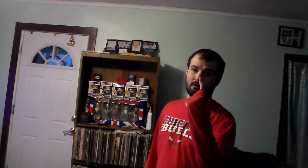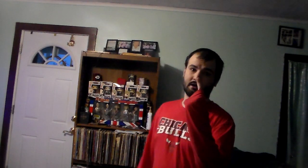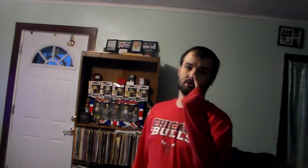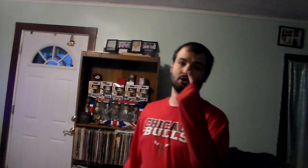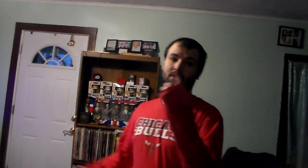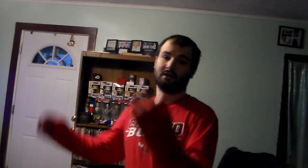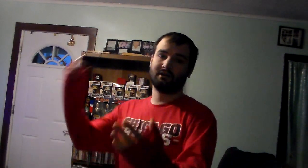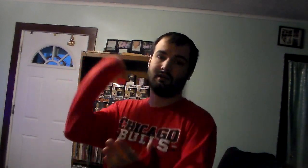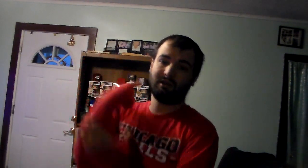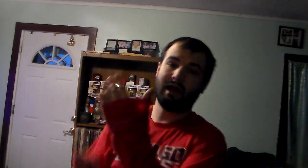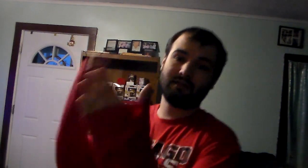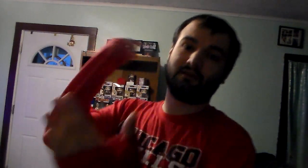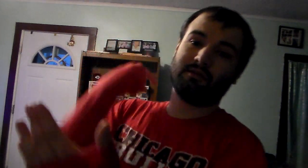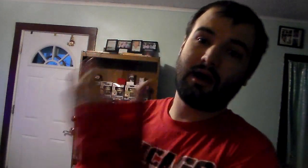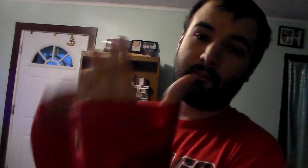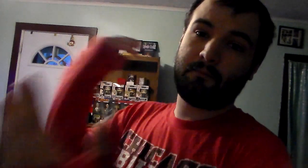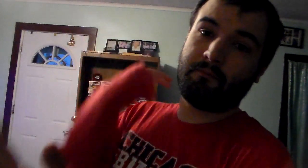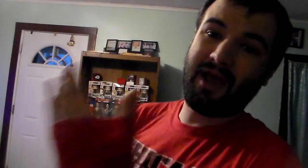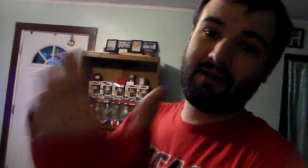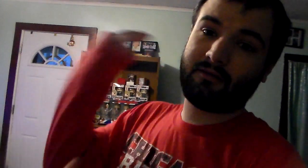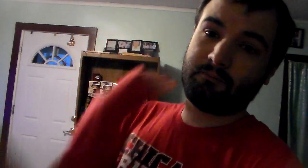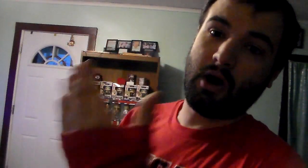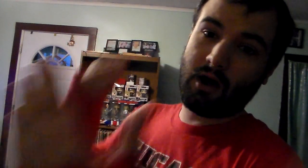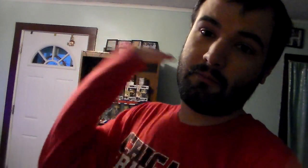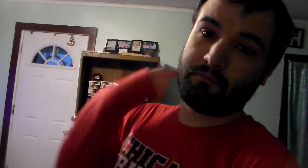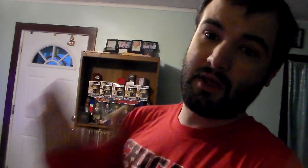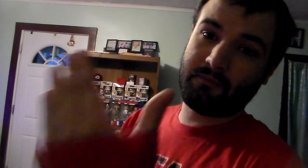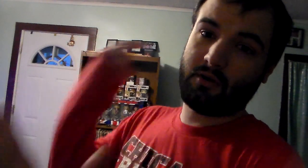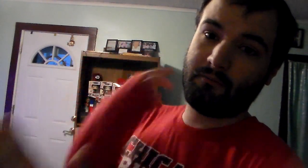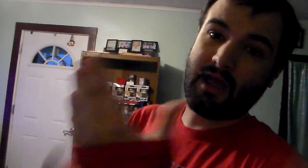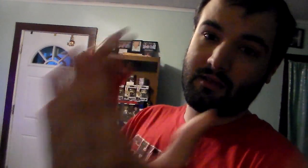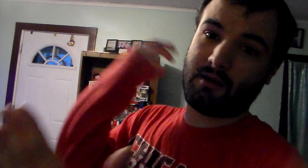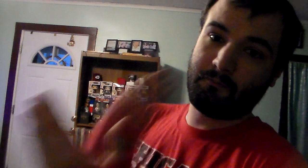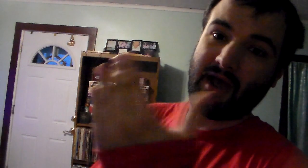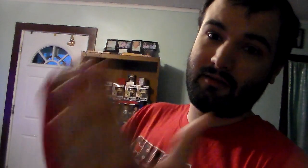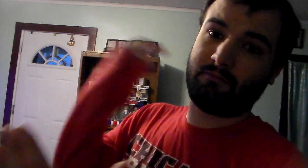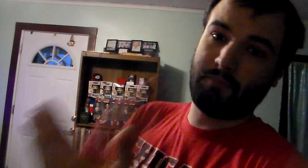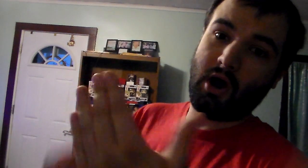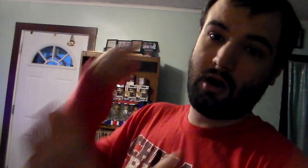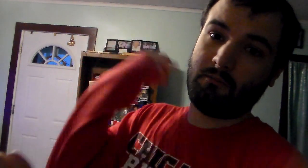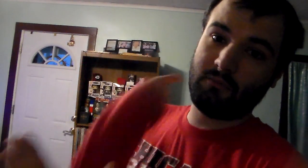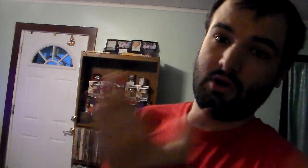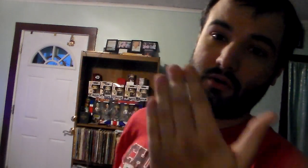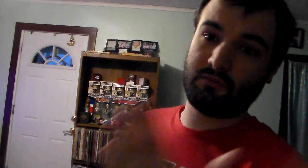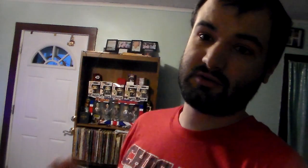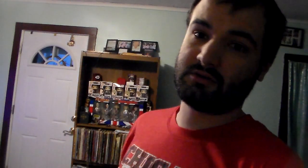always let the baseball people make the baseball moves